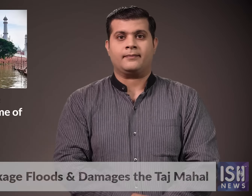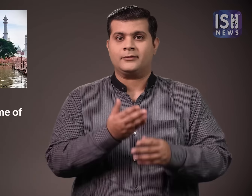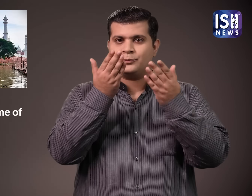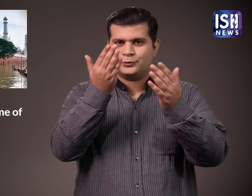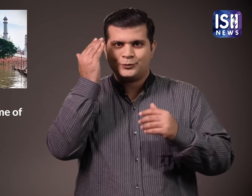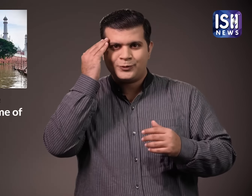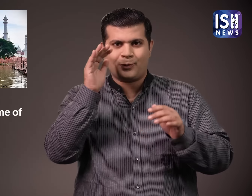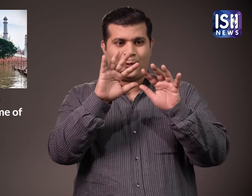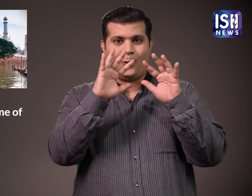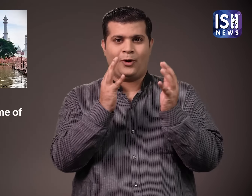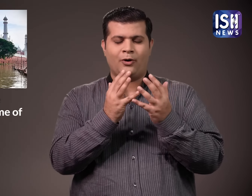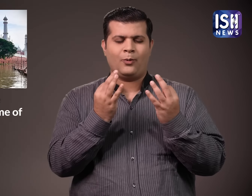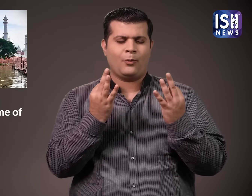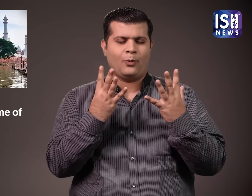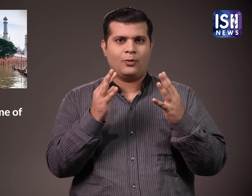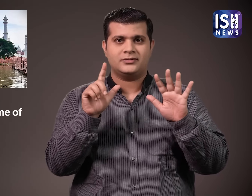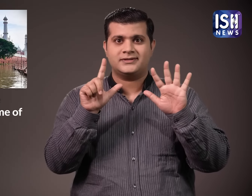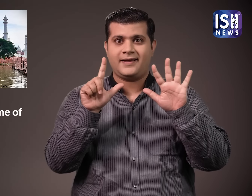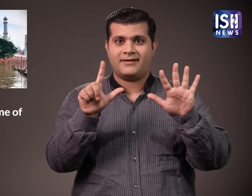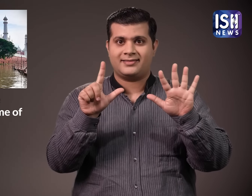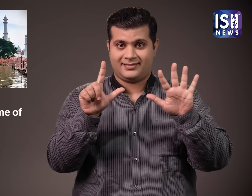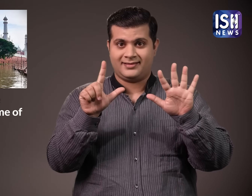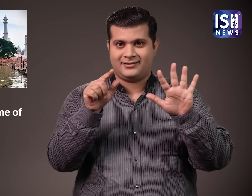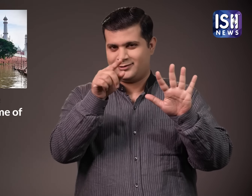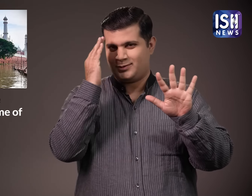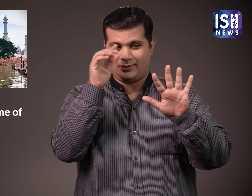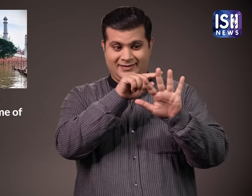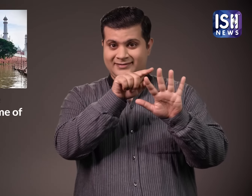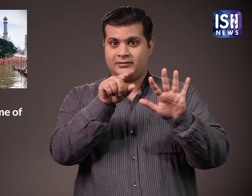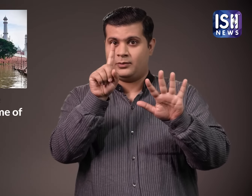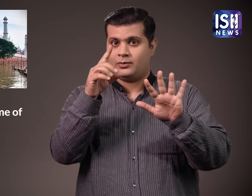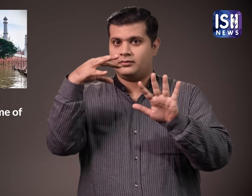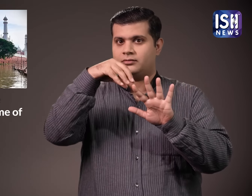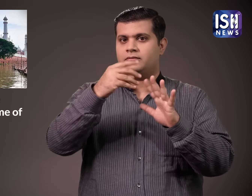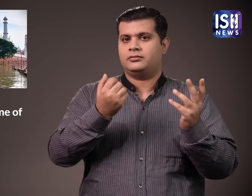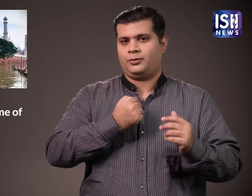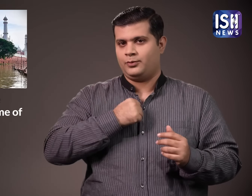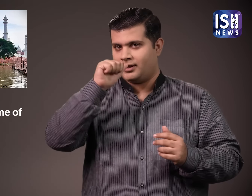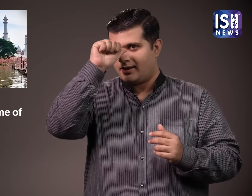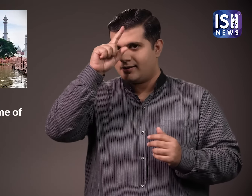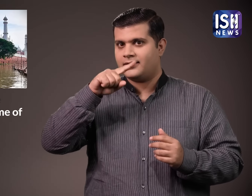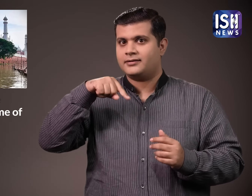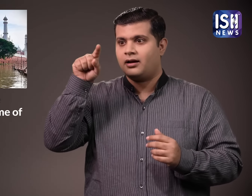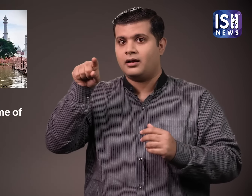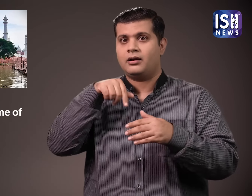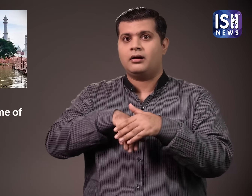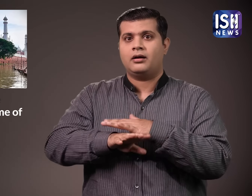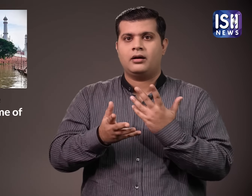You all know that there are 7 wonders in the world, of which one is in India